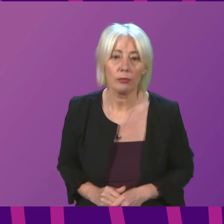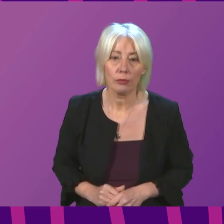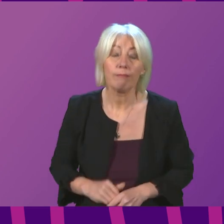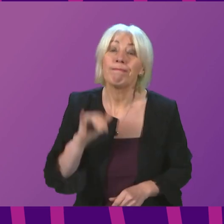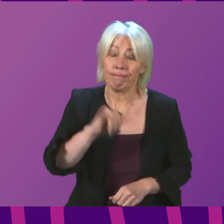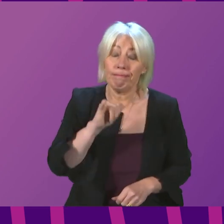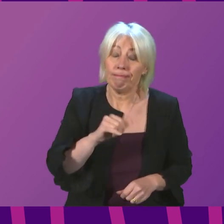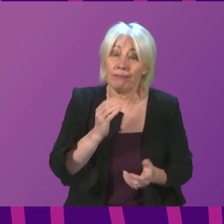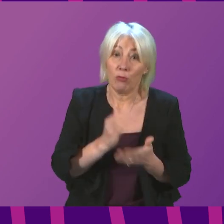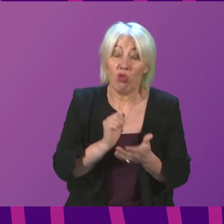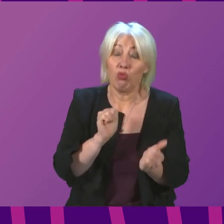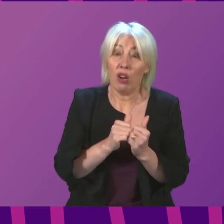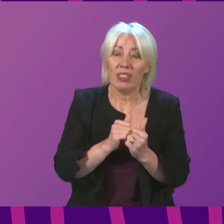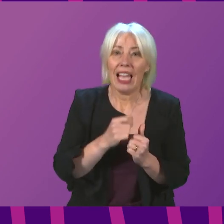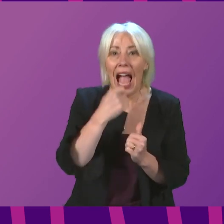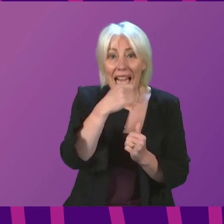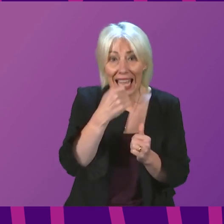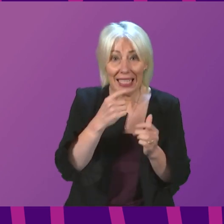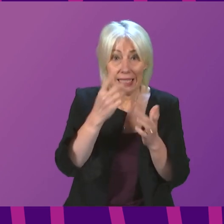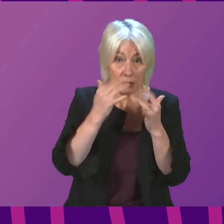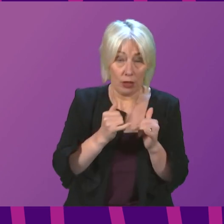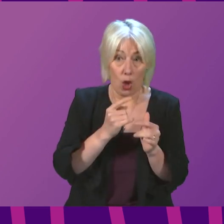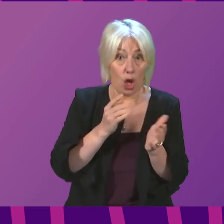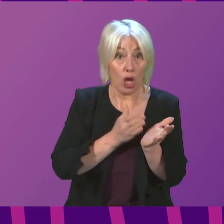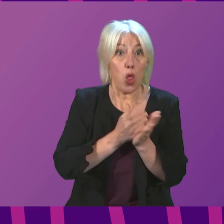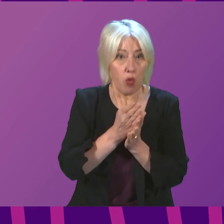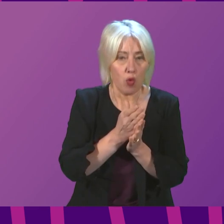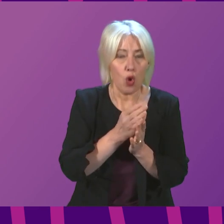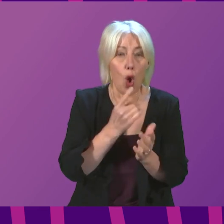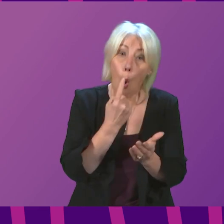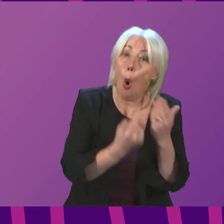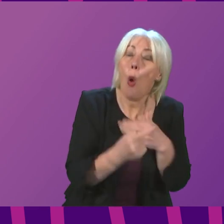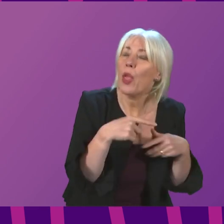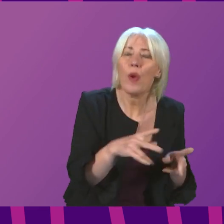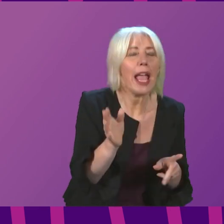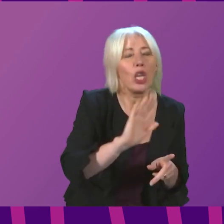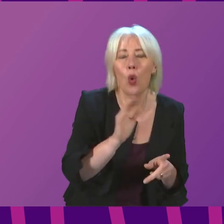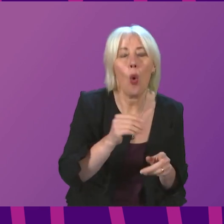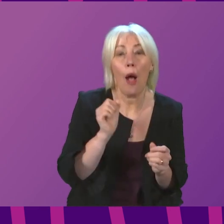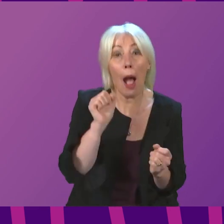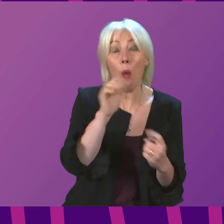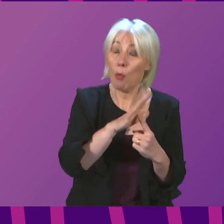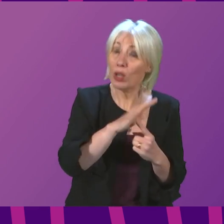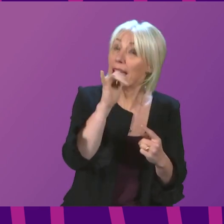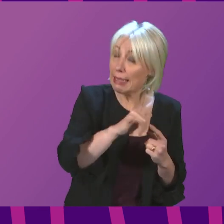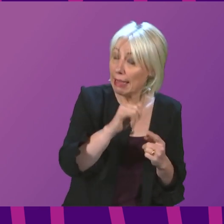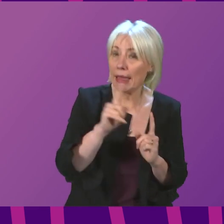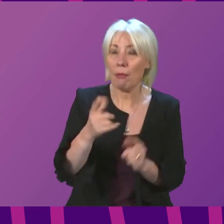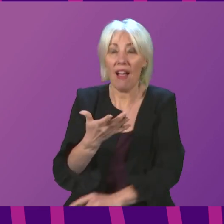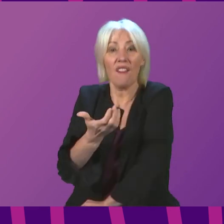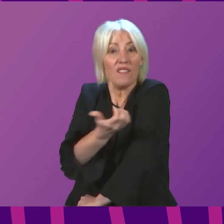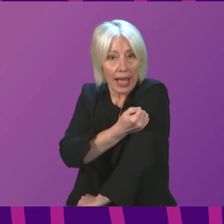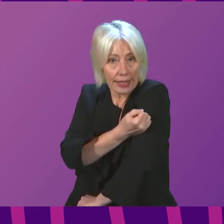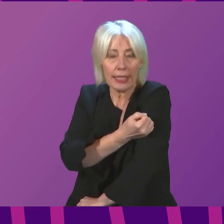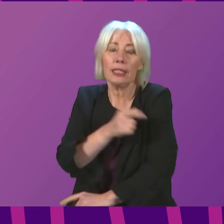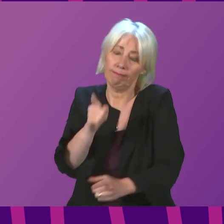is one of the ways to get us through this crisis. It is a really important way, but I would not want to give the impression that the only way. Getting vaccinated is also